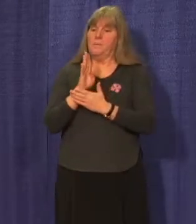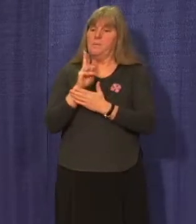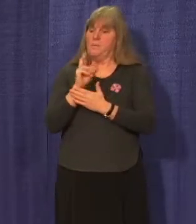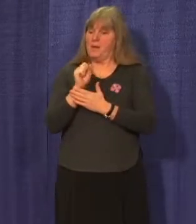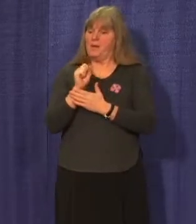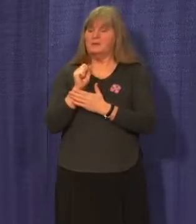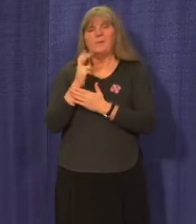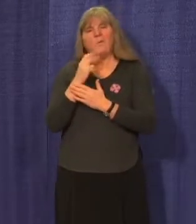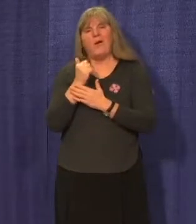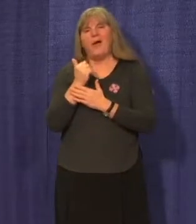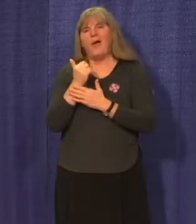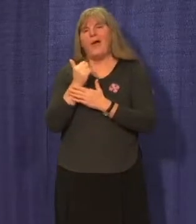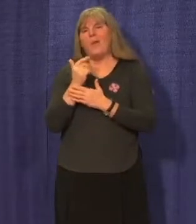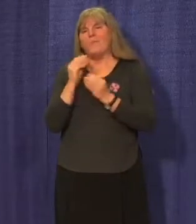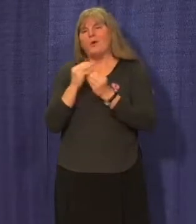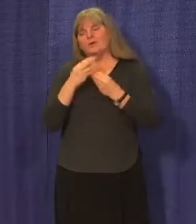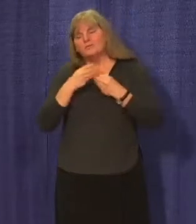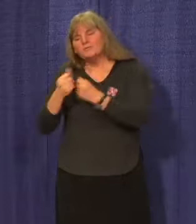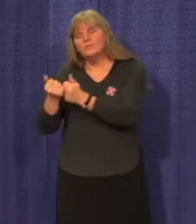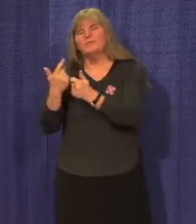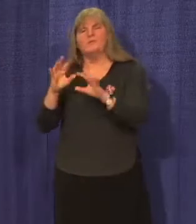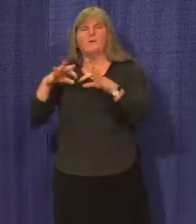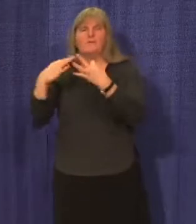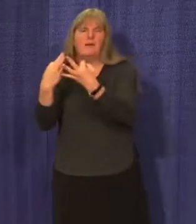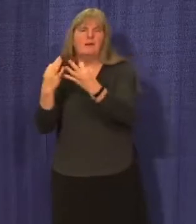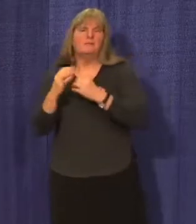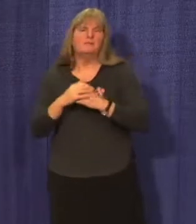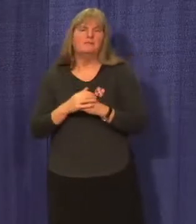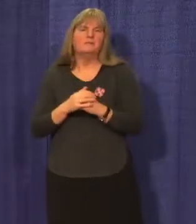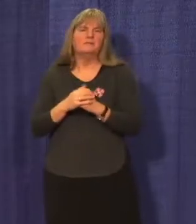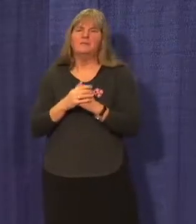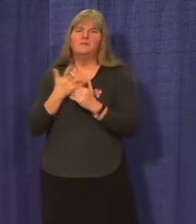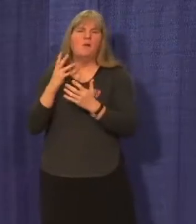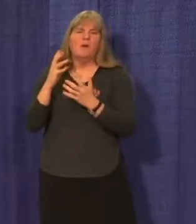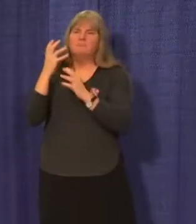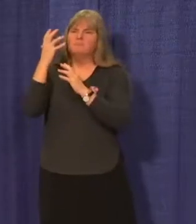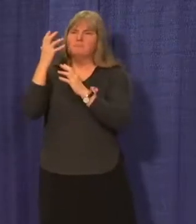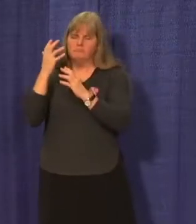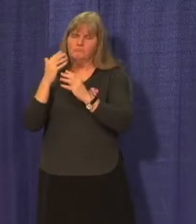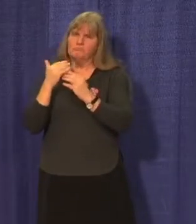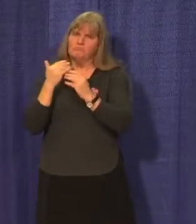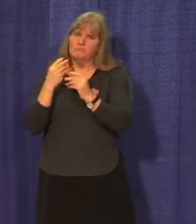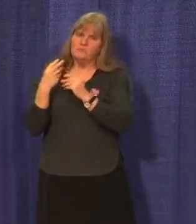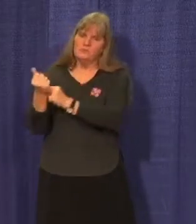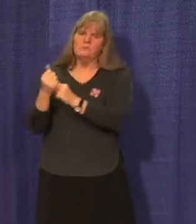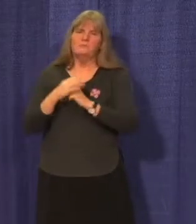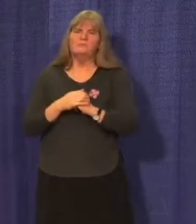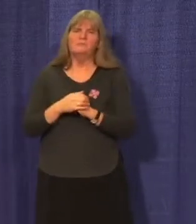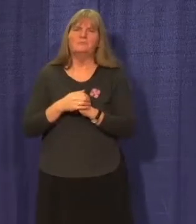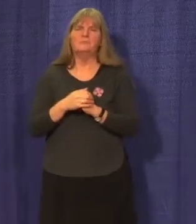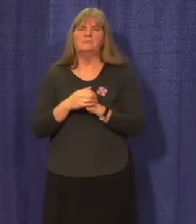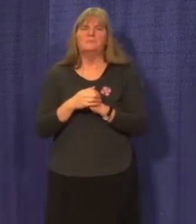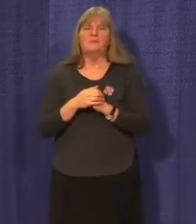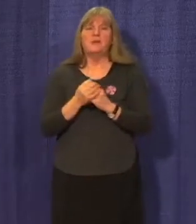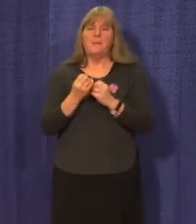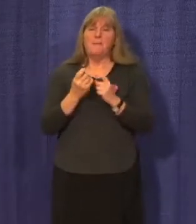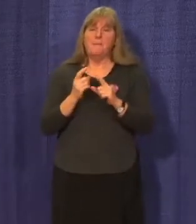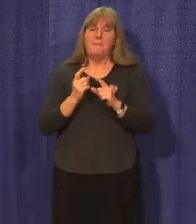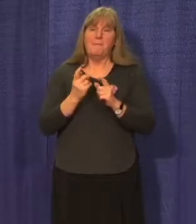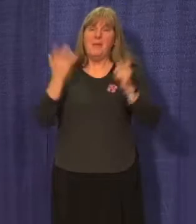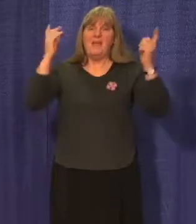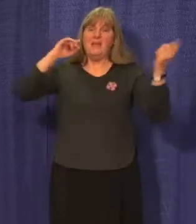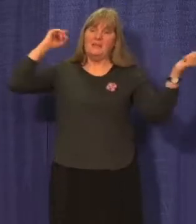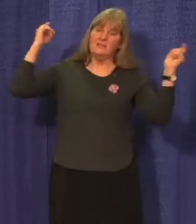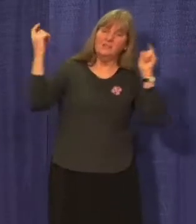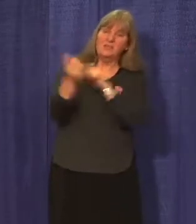to families who are already using a school bus. There will not be wide-ranging changes to our